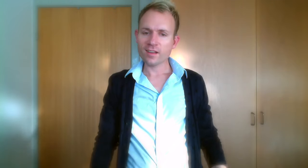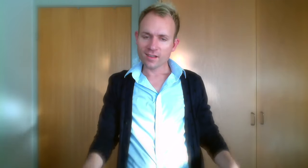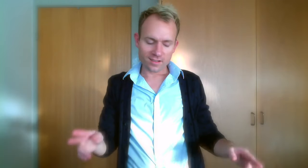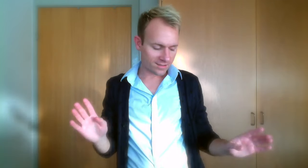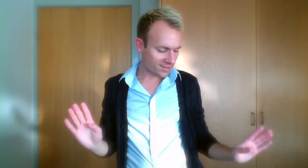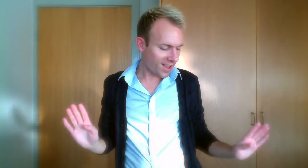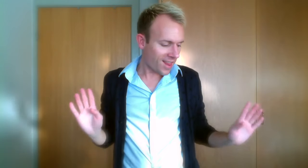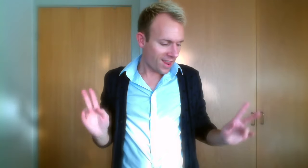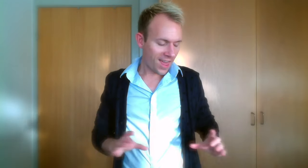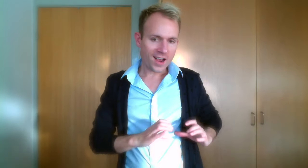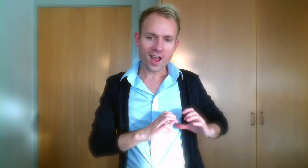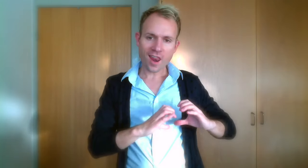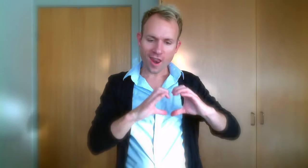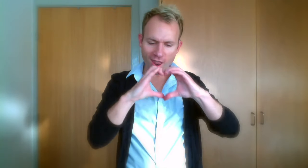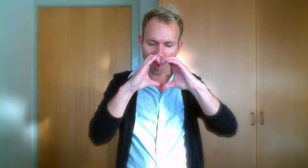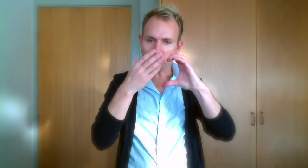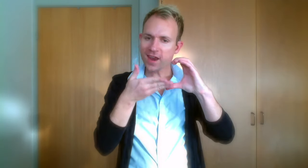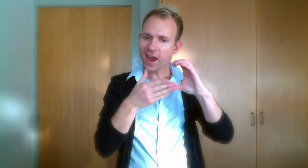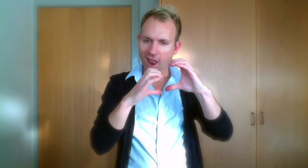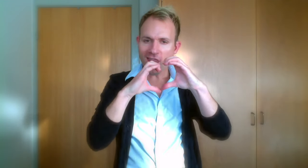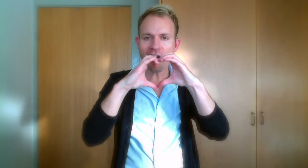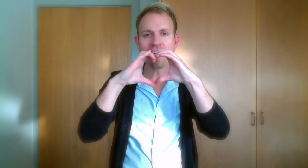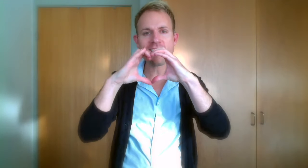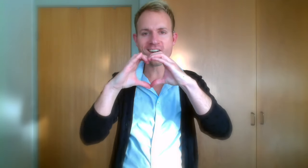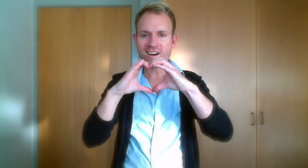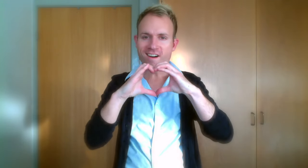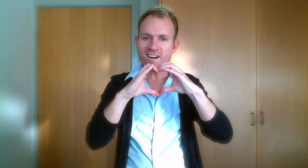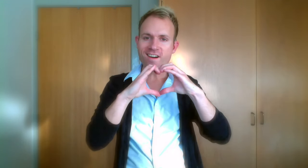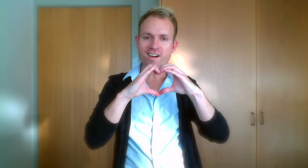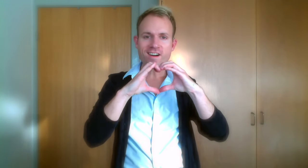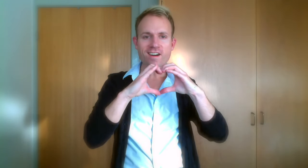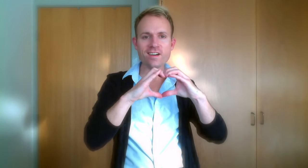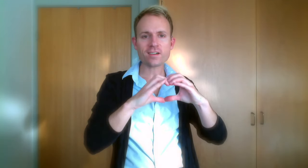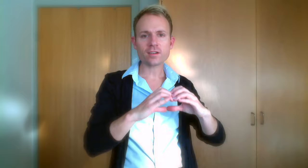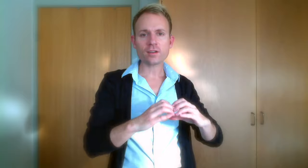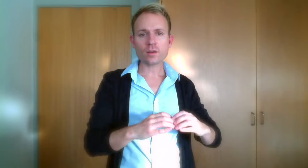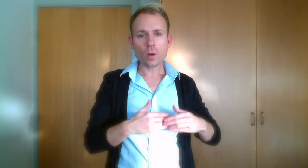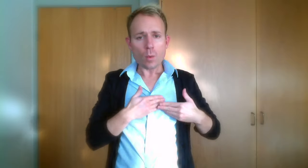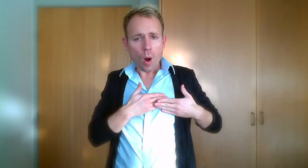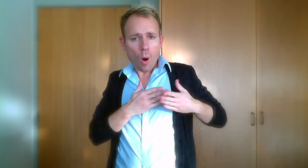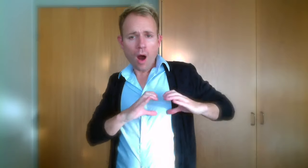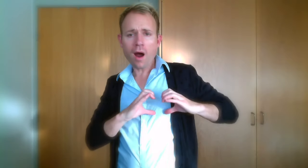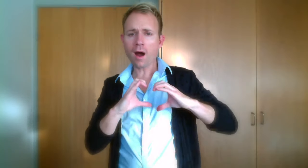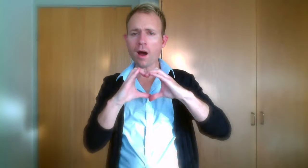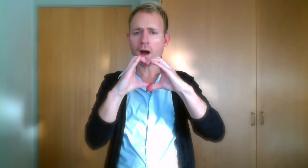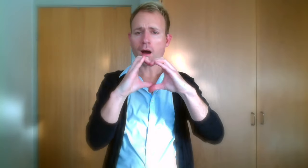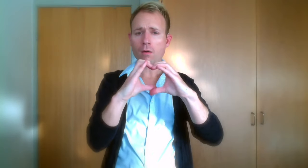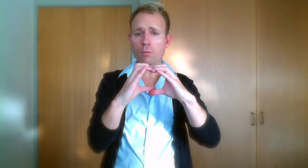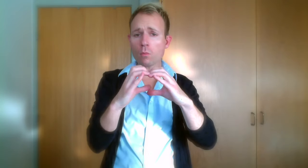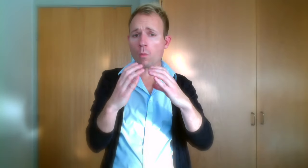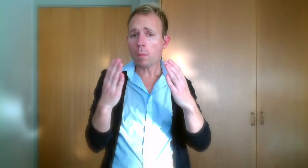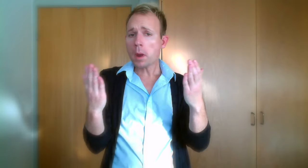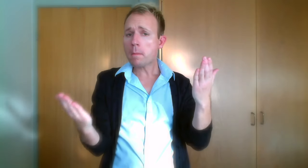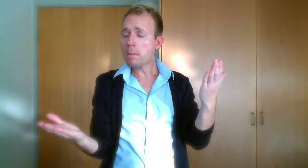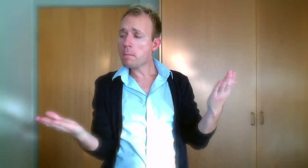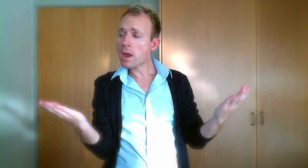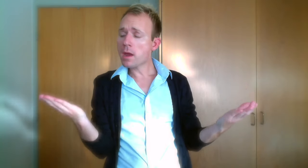When I be in love, just open your heart to me